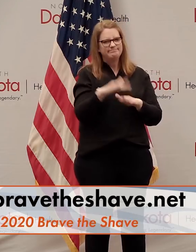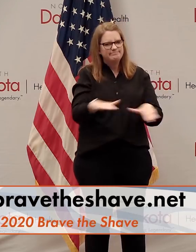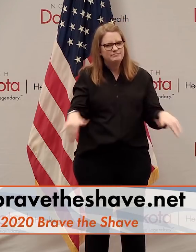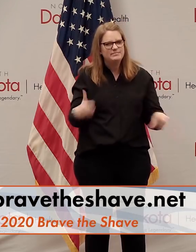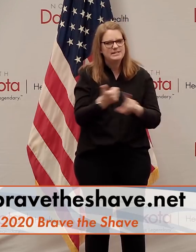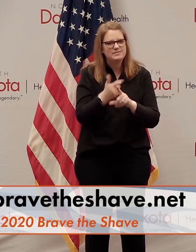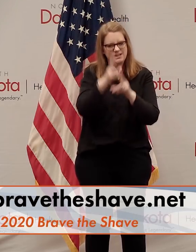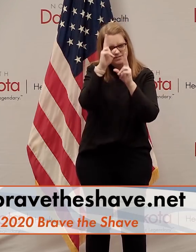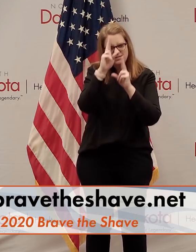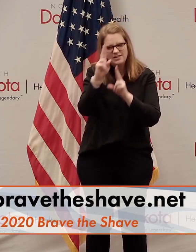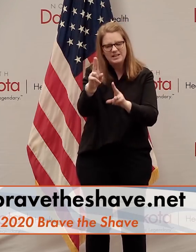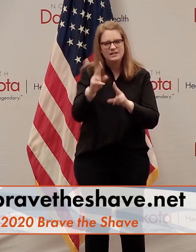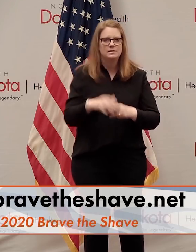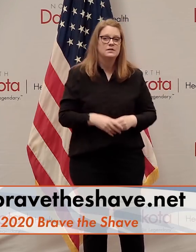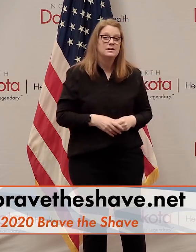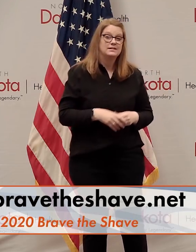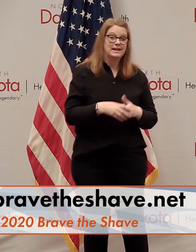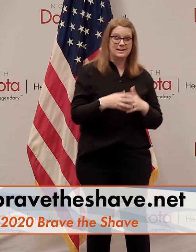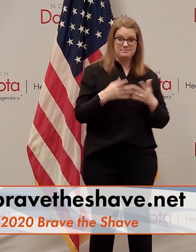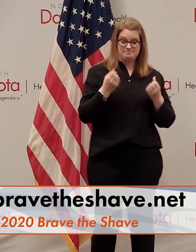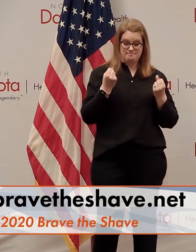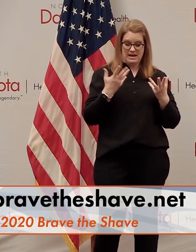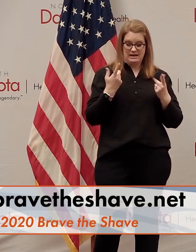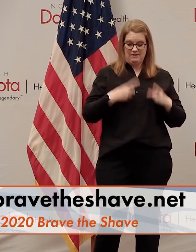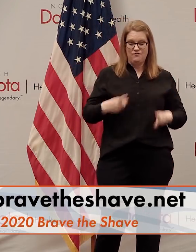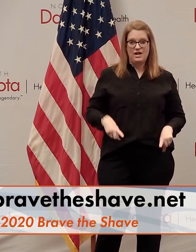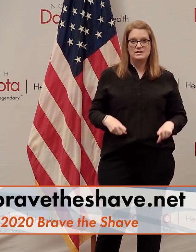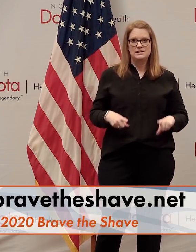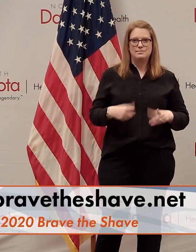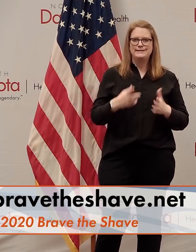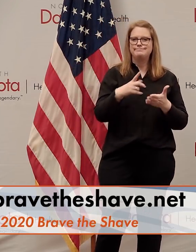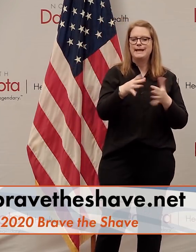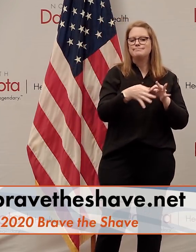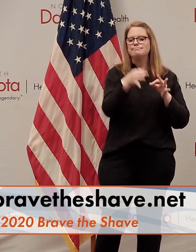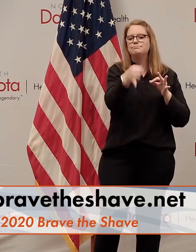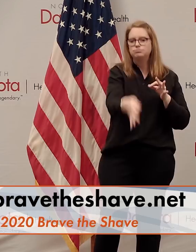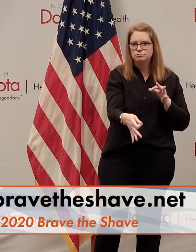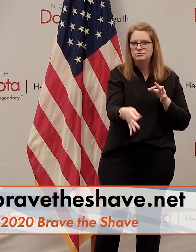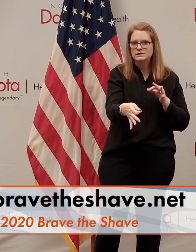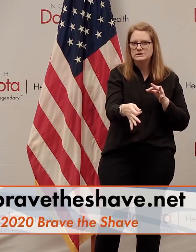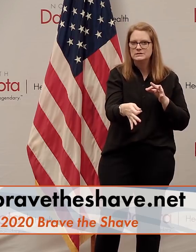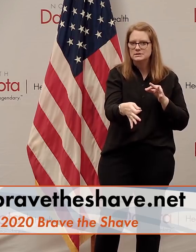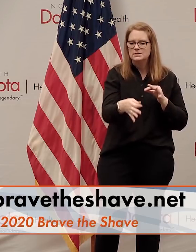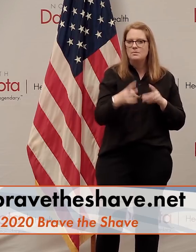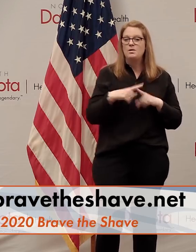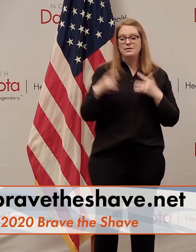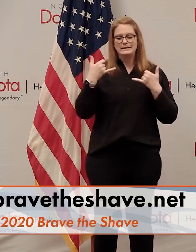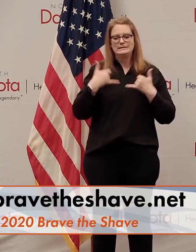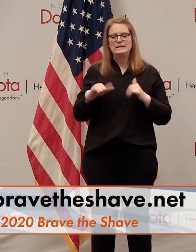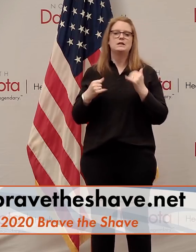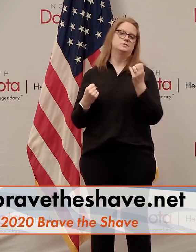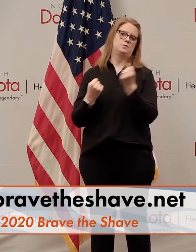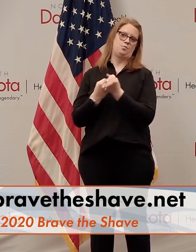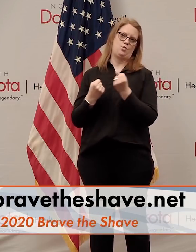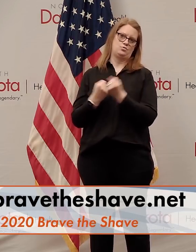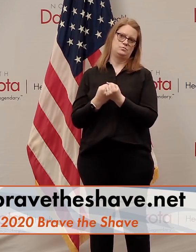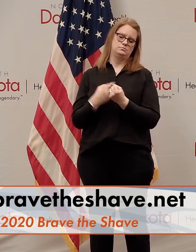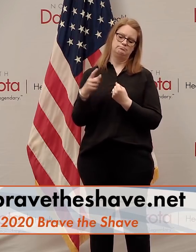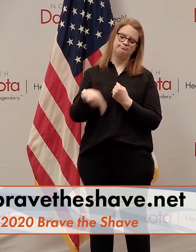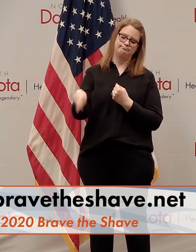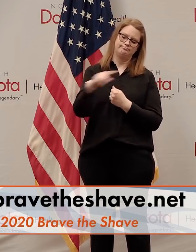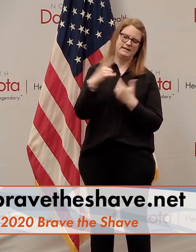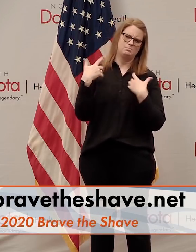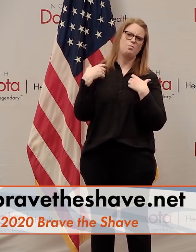postponed this year to support physical distancing and help slow the spread, but we can still show our support to these